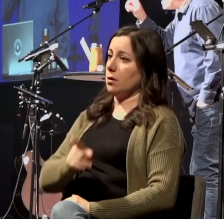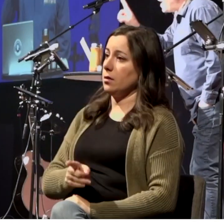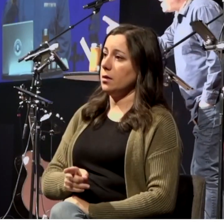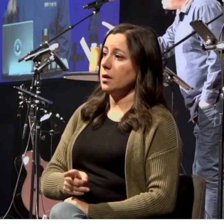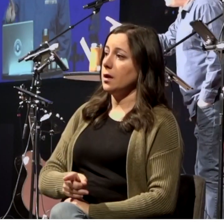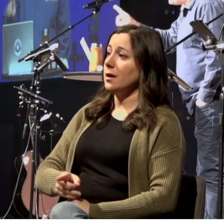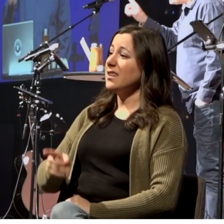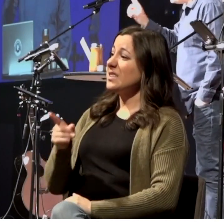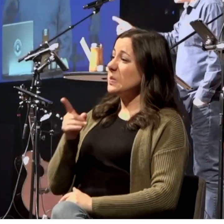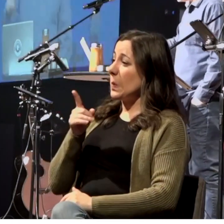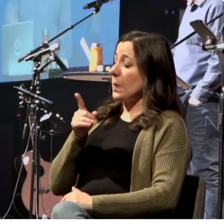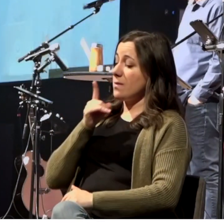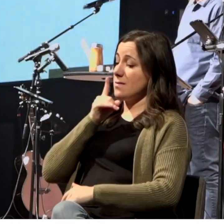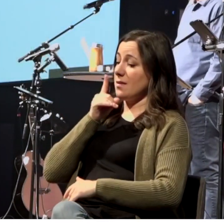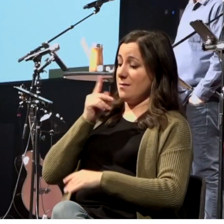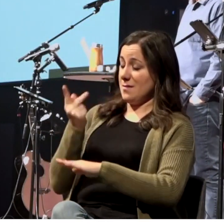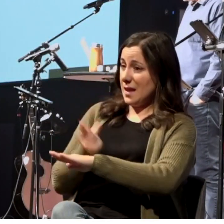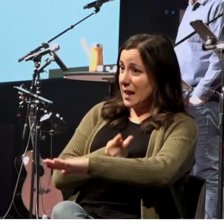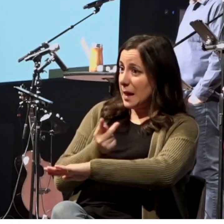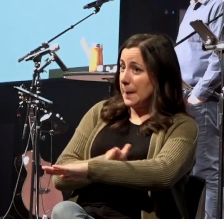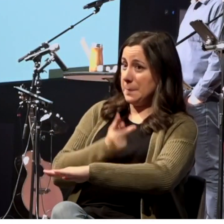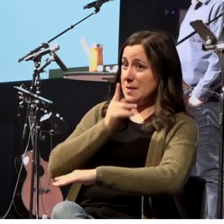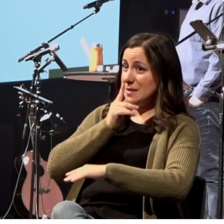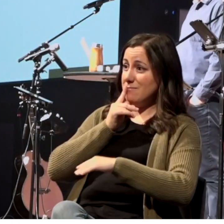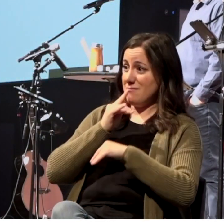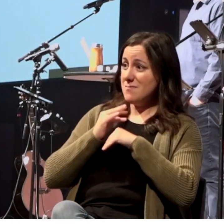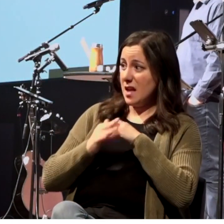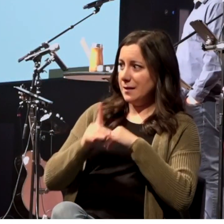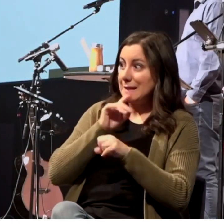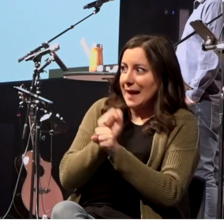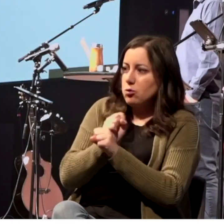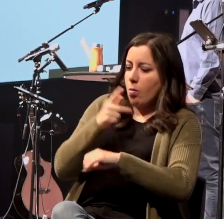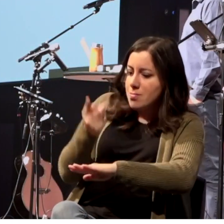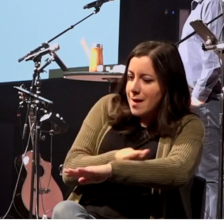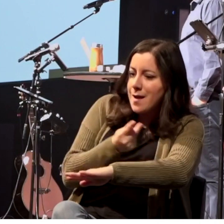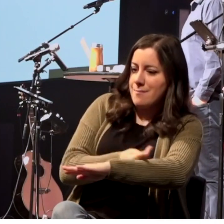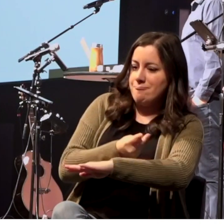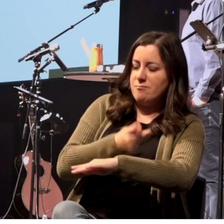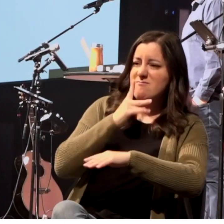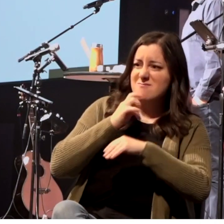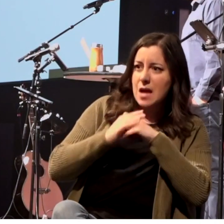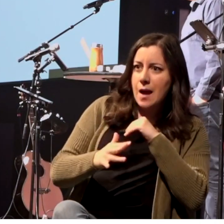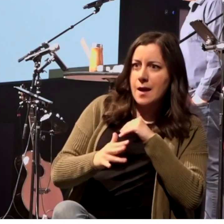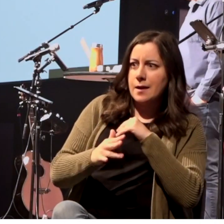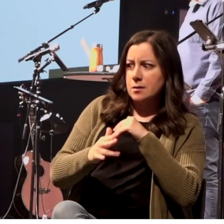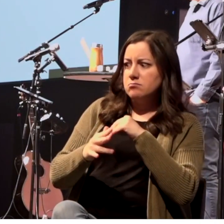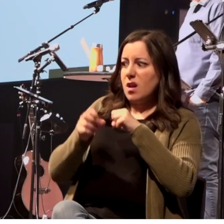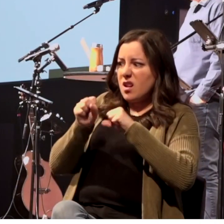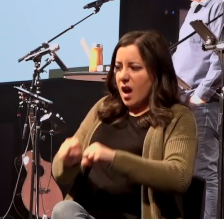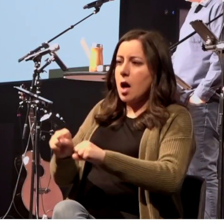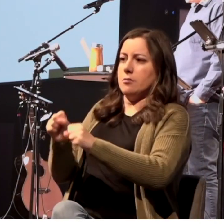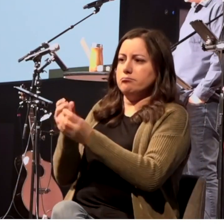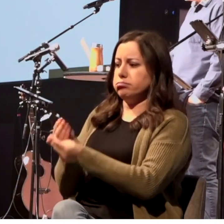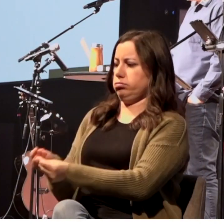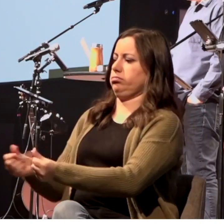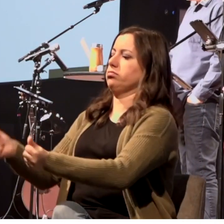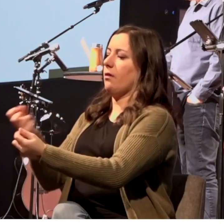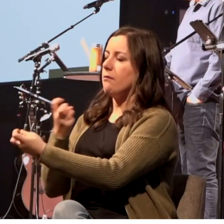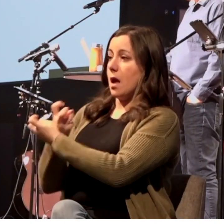The blood of the lamb is the antivenom against the serpent's bite. Isn't that amazing? Man, I just